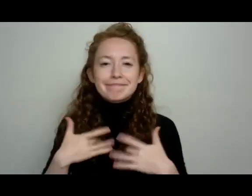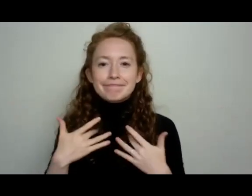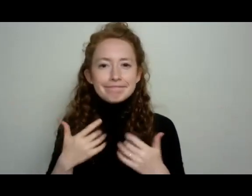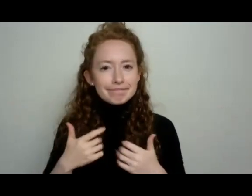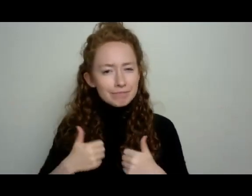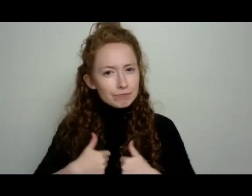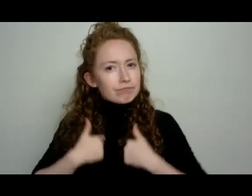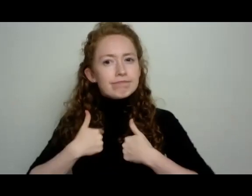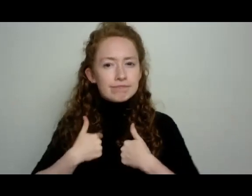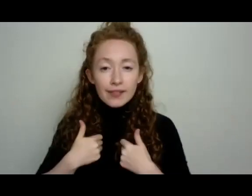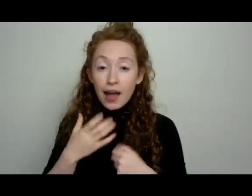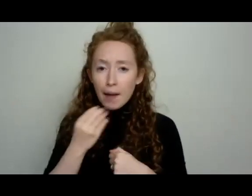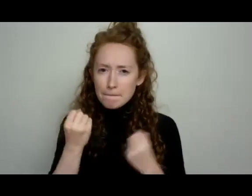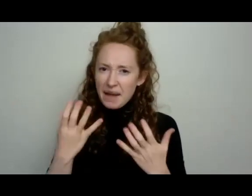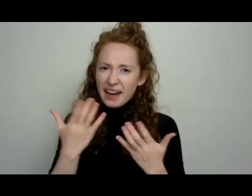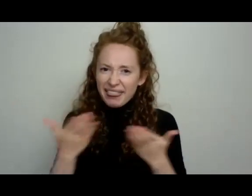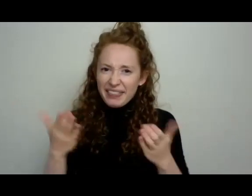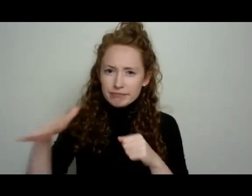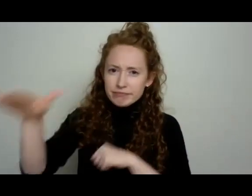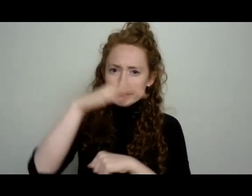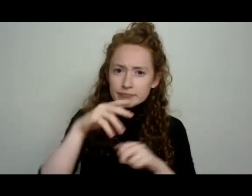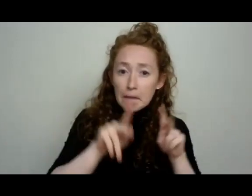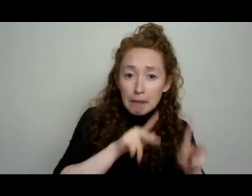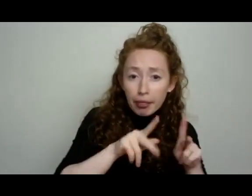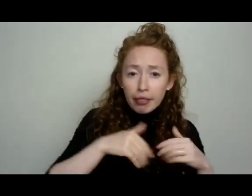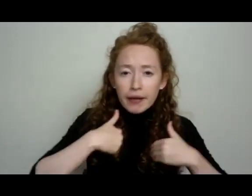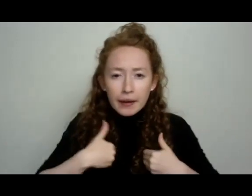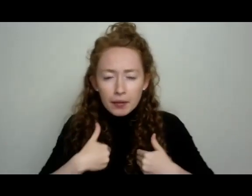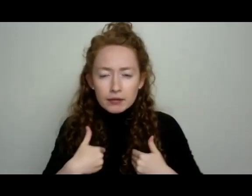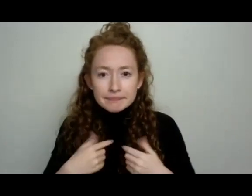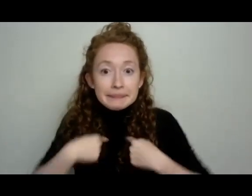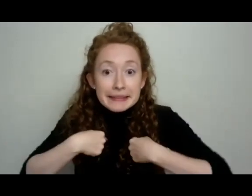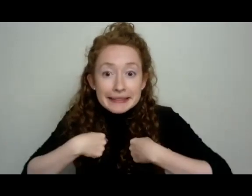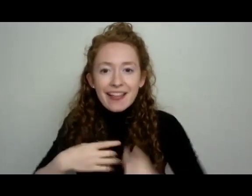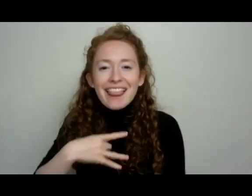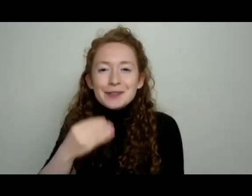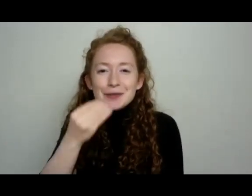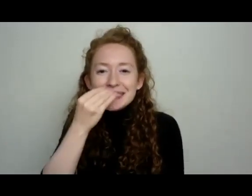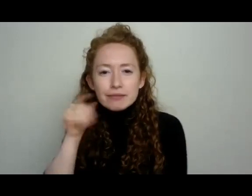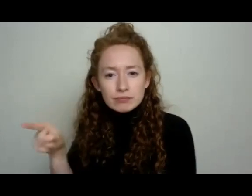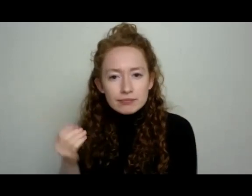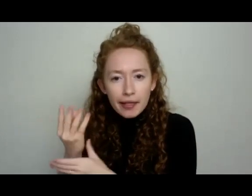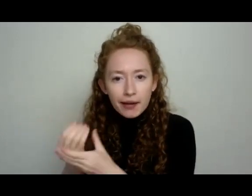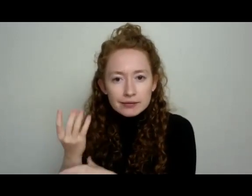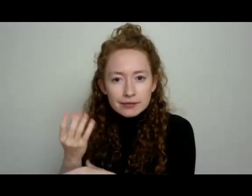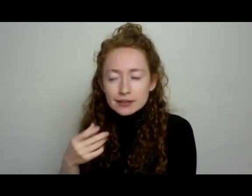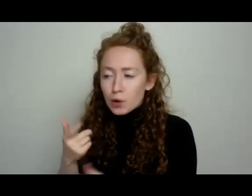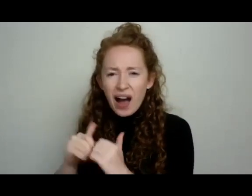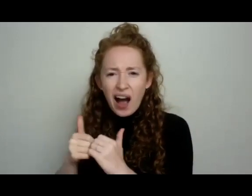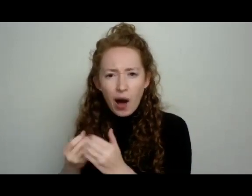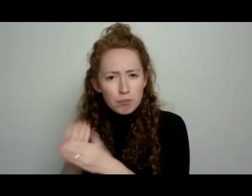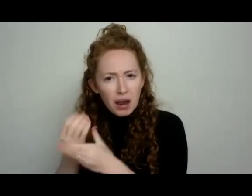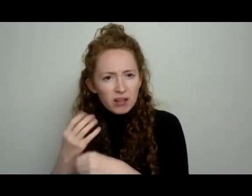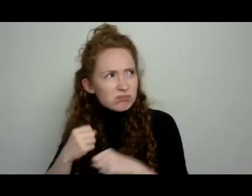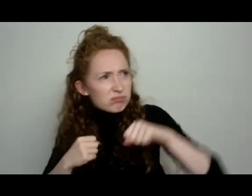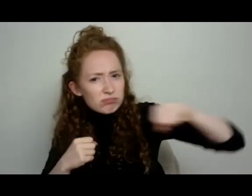plants have developed all manner of strategy to deter the herbivores. And so one of those are bitter